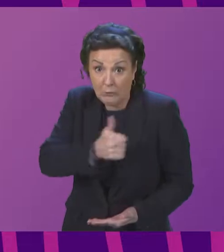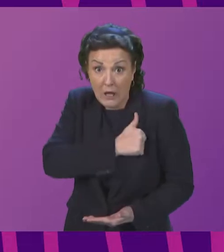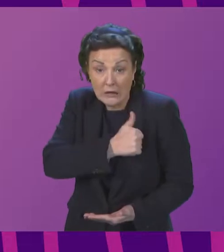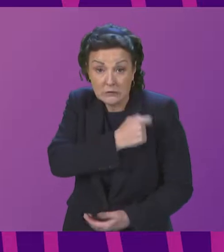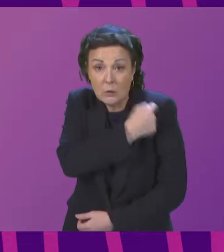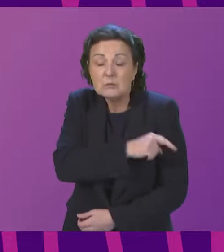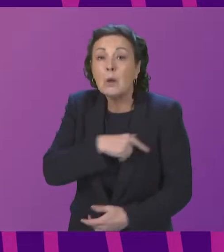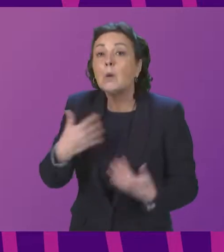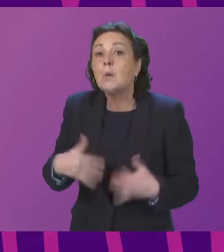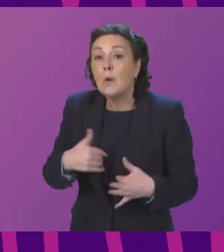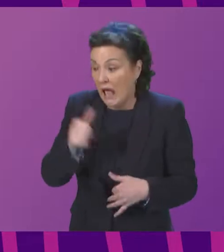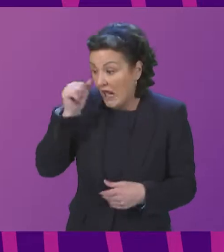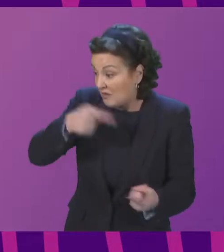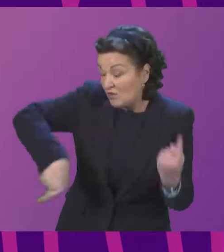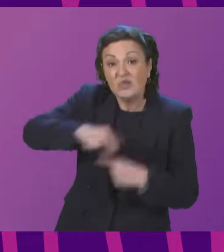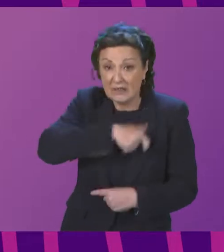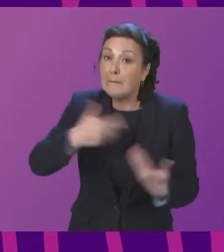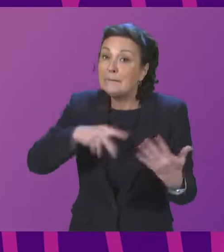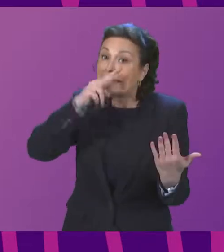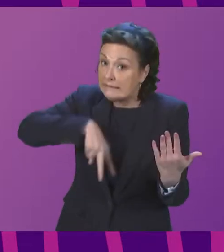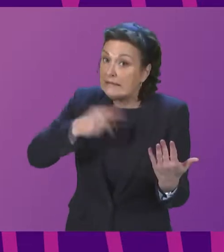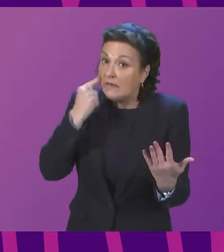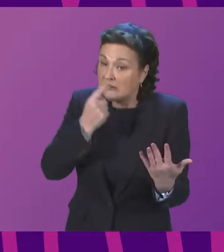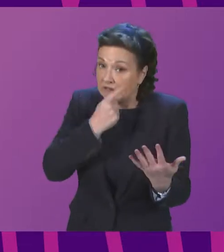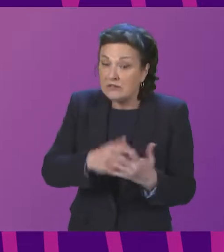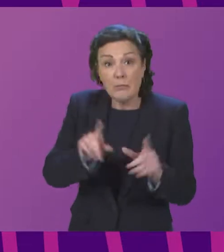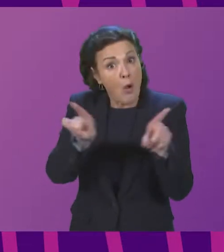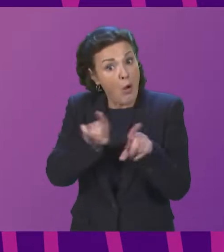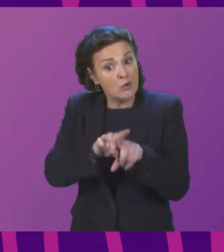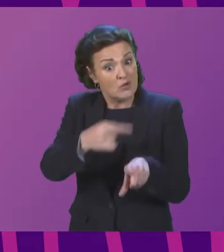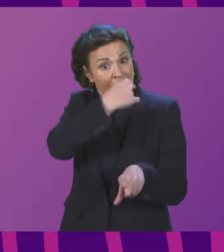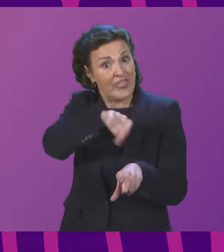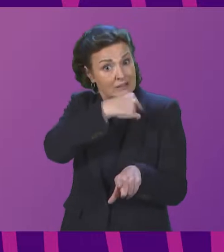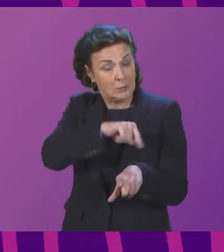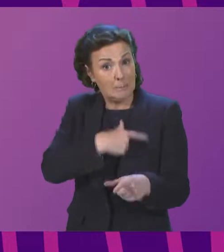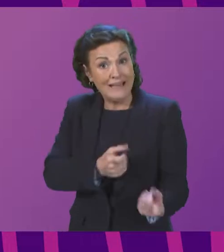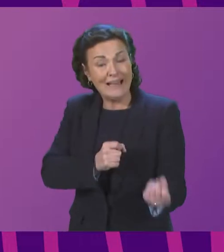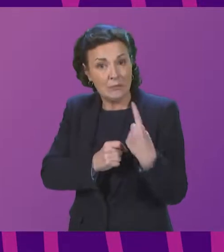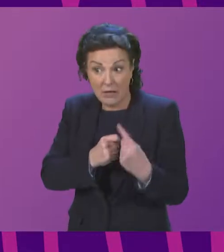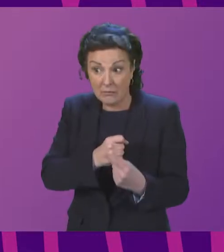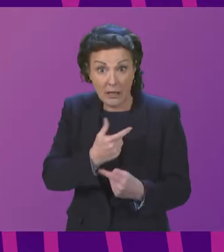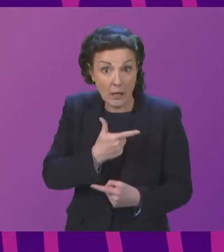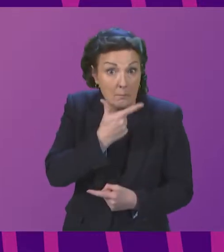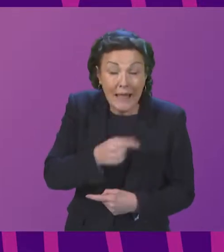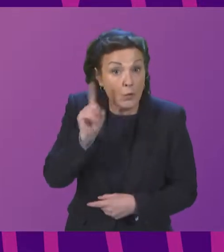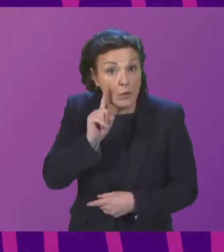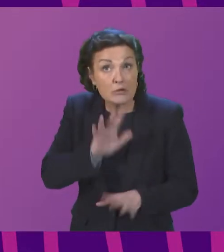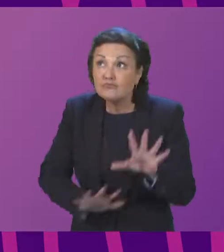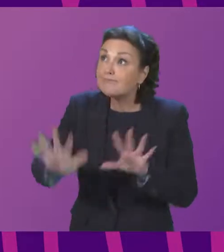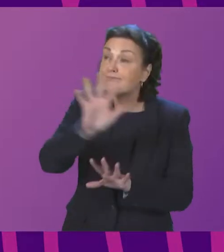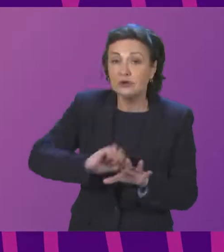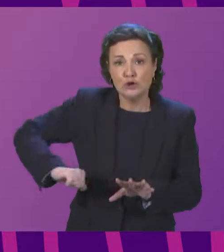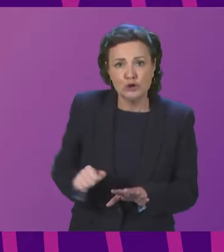and I know the committee have seen that evidence. But I have also been emailed in the last week by a number of men and women across Scotland who've